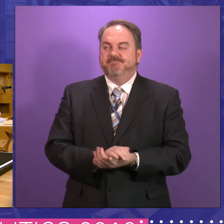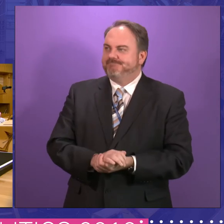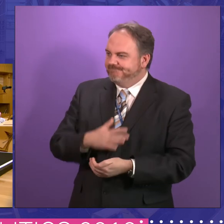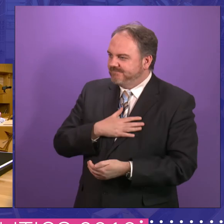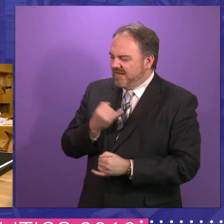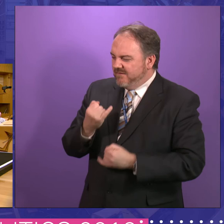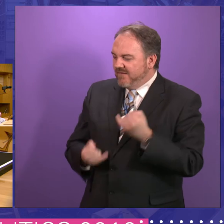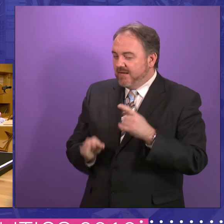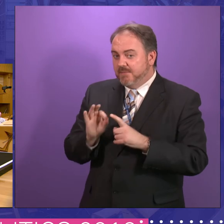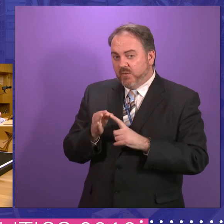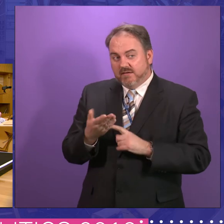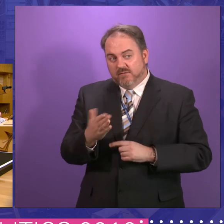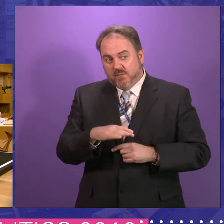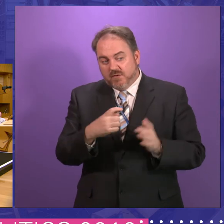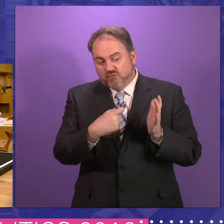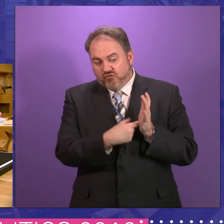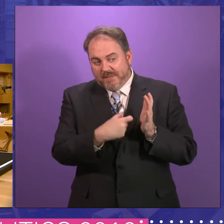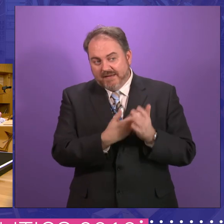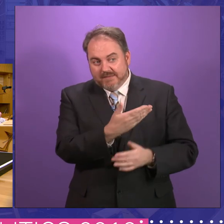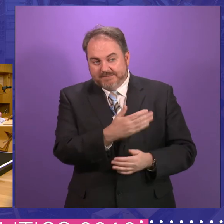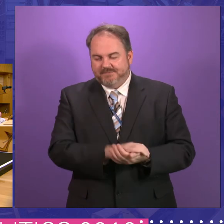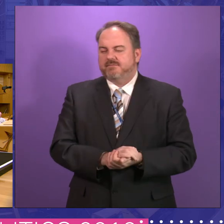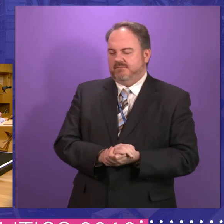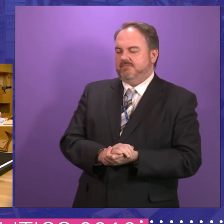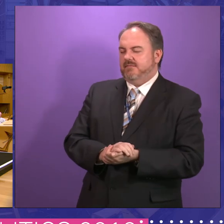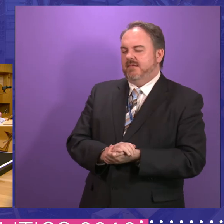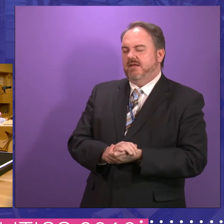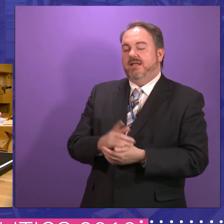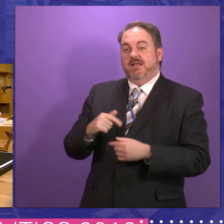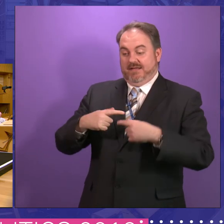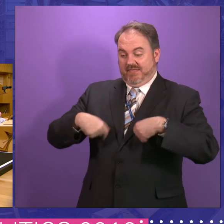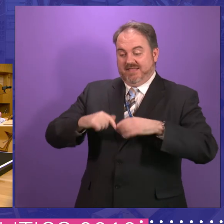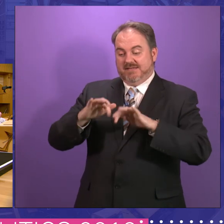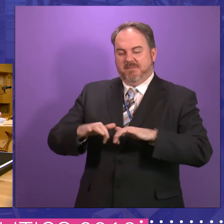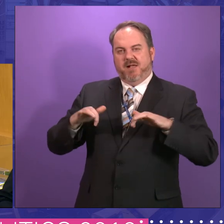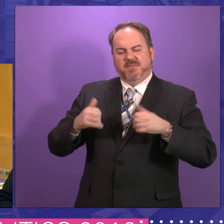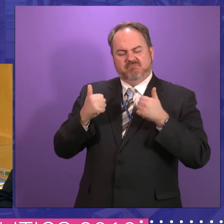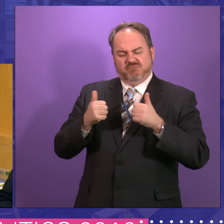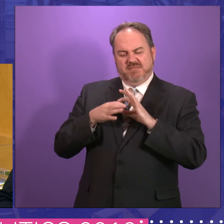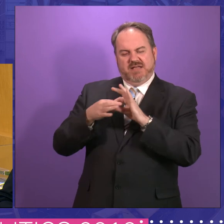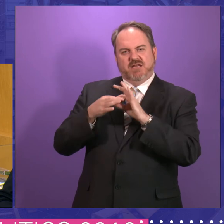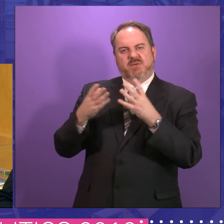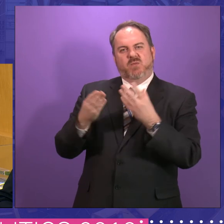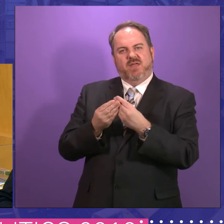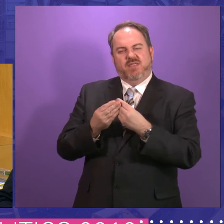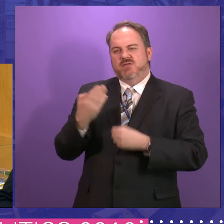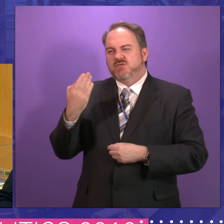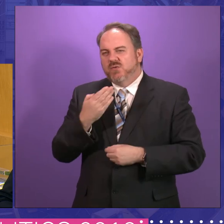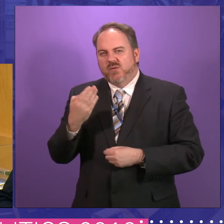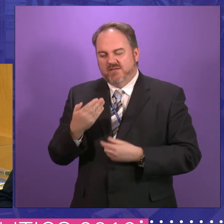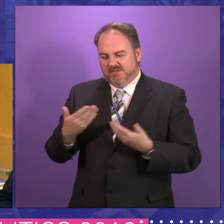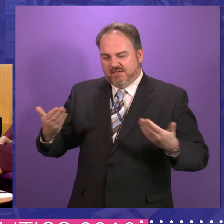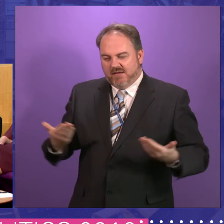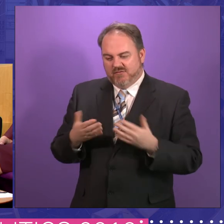And a final point from Robin. Uh, yes, parliamentary engagement with, uh, schools and young people. The cross-party group, um, on children and young